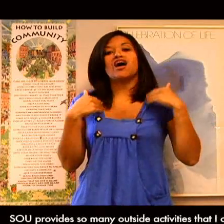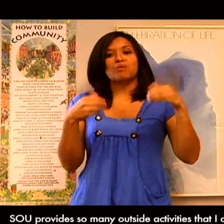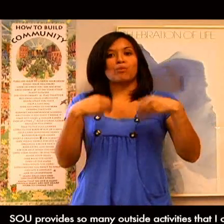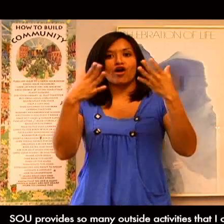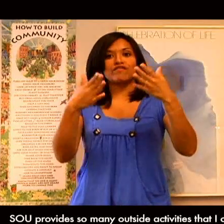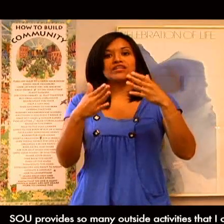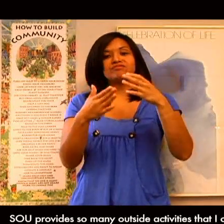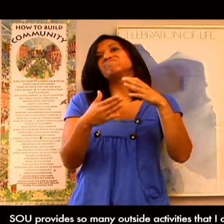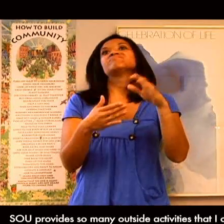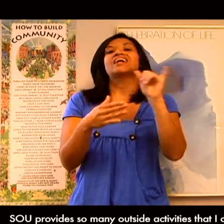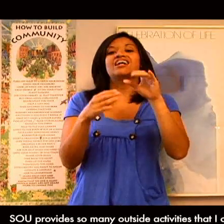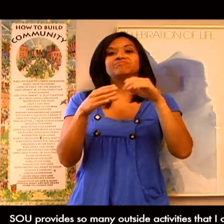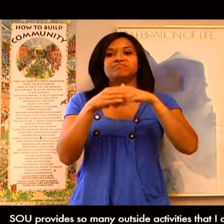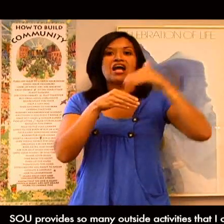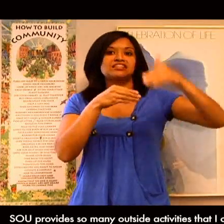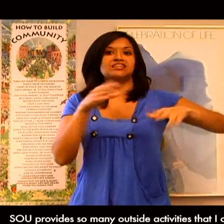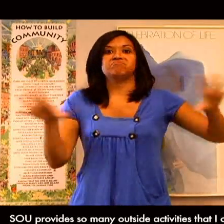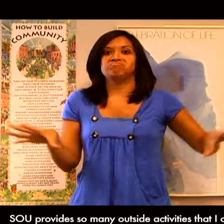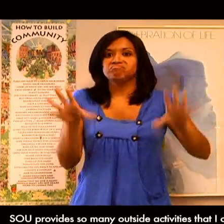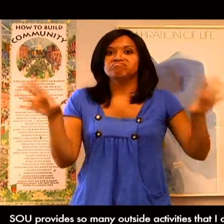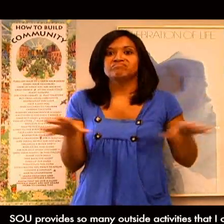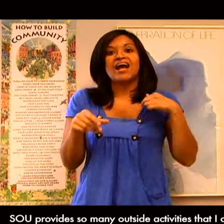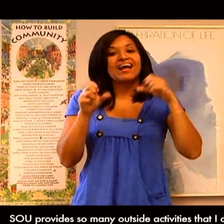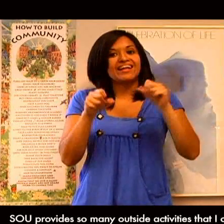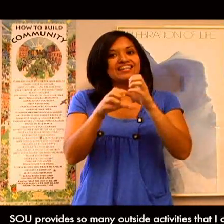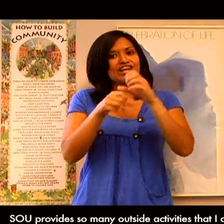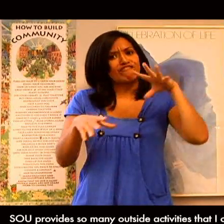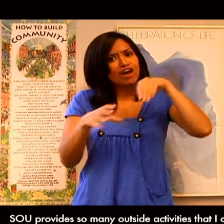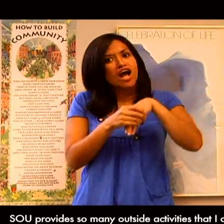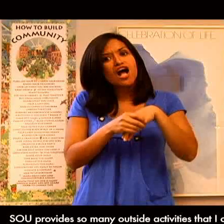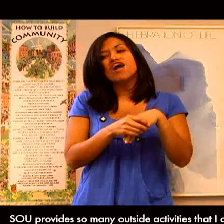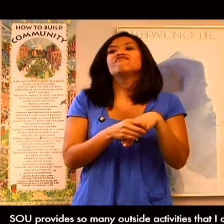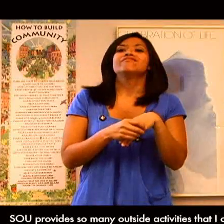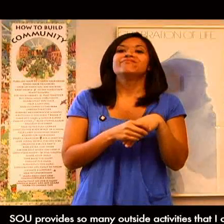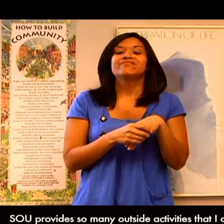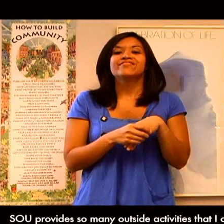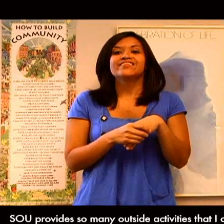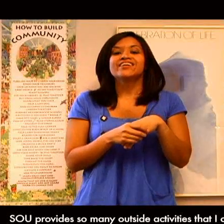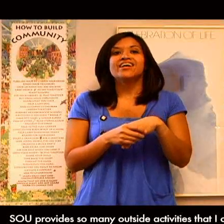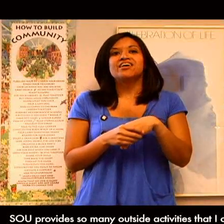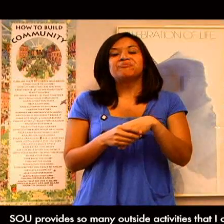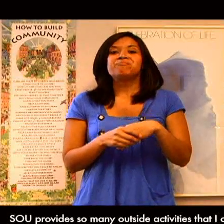SOU provides so many outside activities that I can really get involved in.